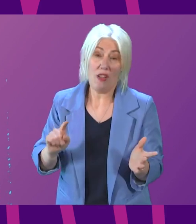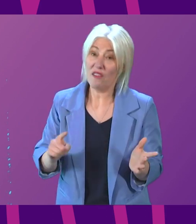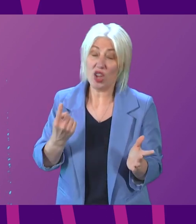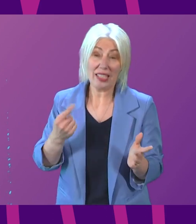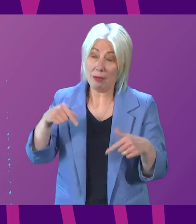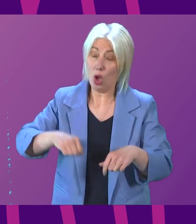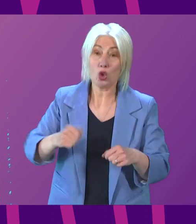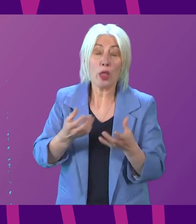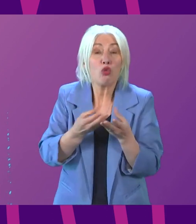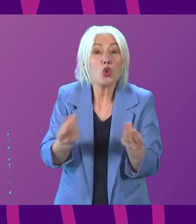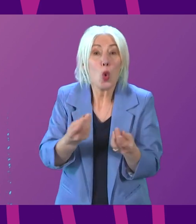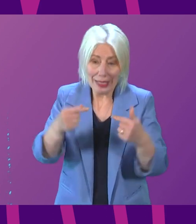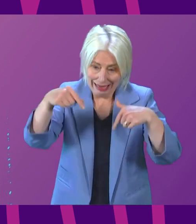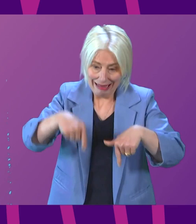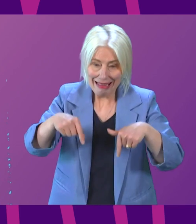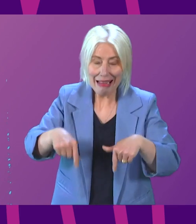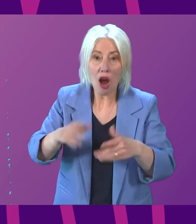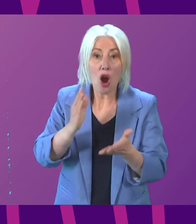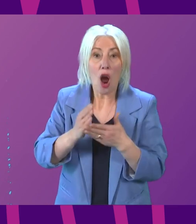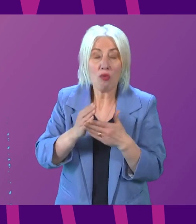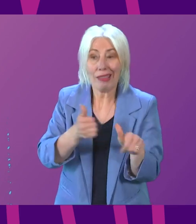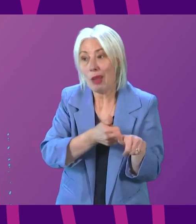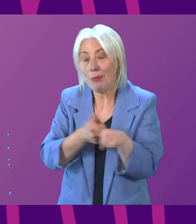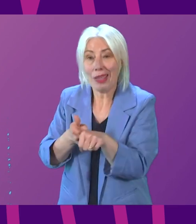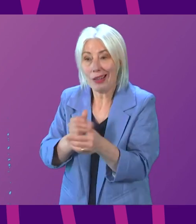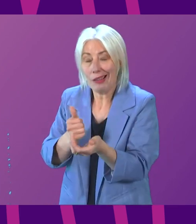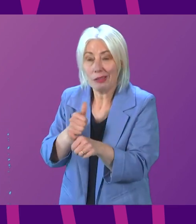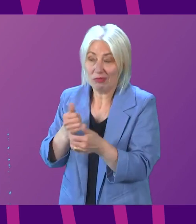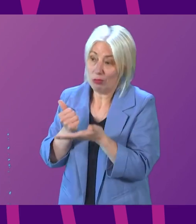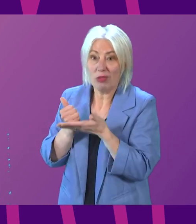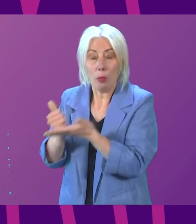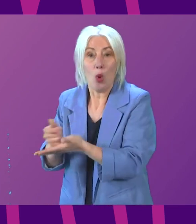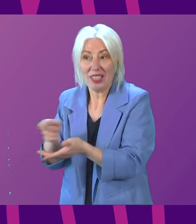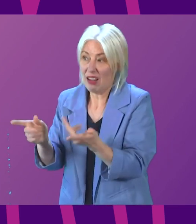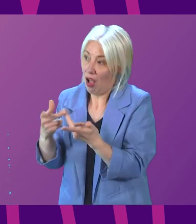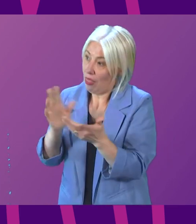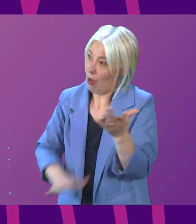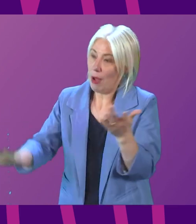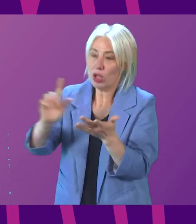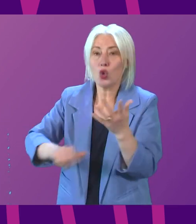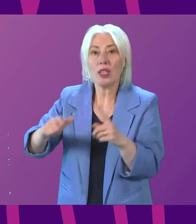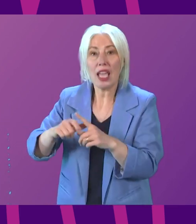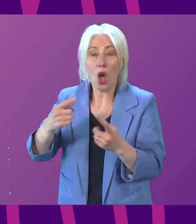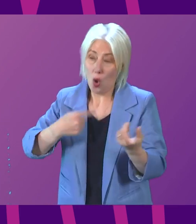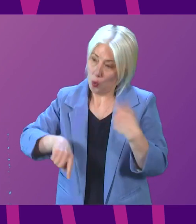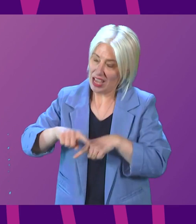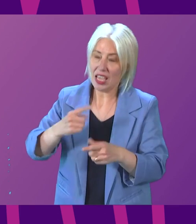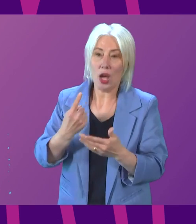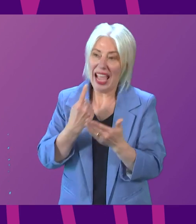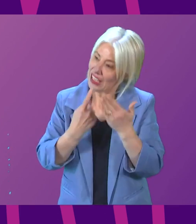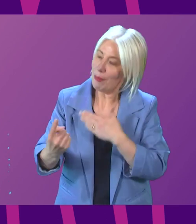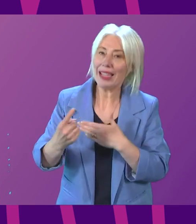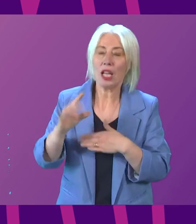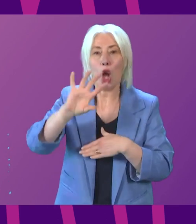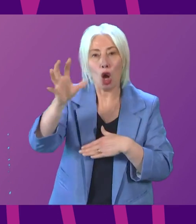Scotland's resources are bankrolling the rest of the UK and demonstrating how much stronger a position we would be in as an